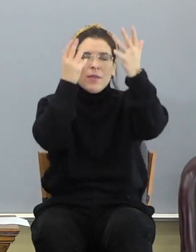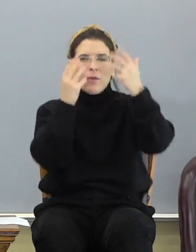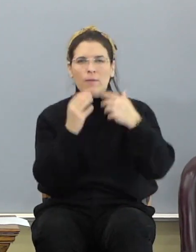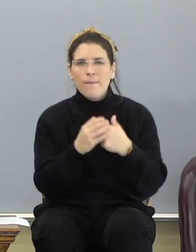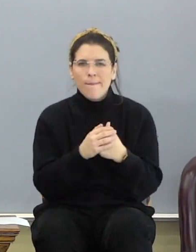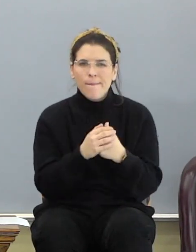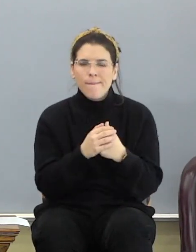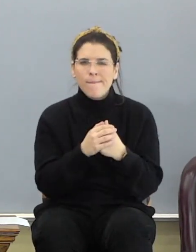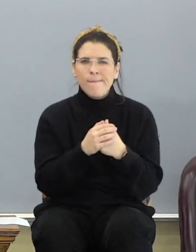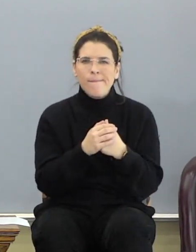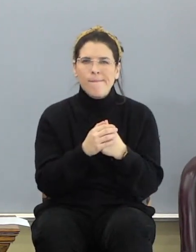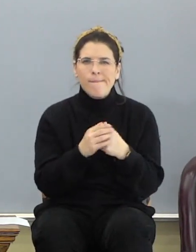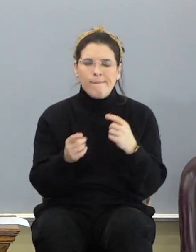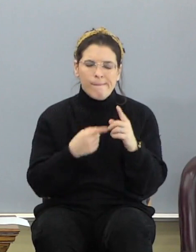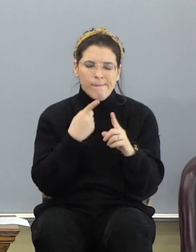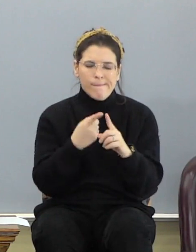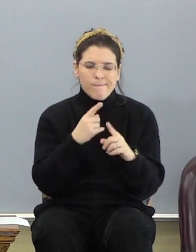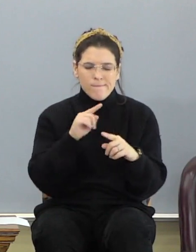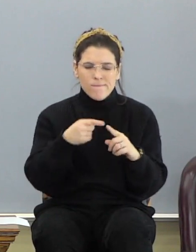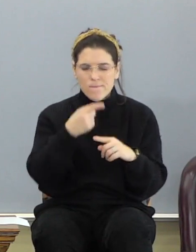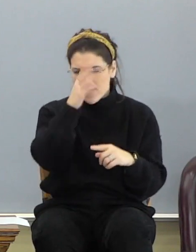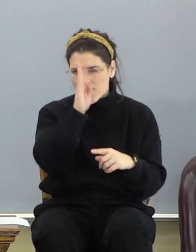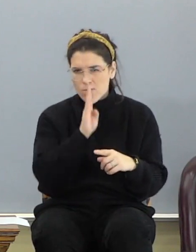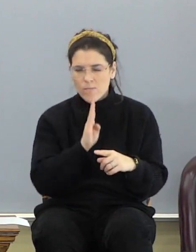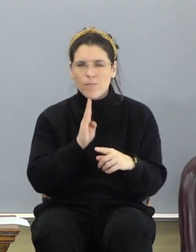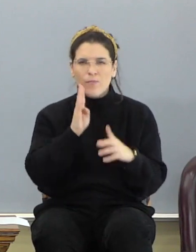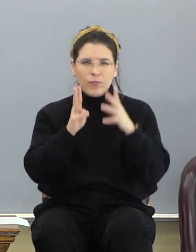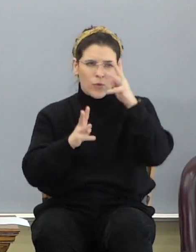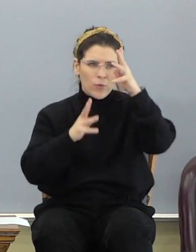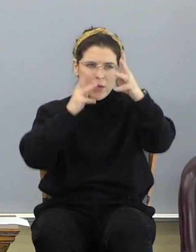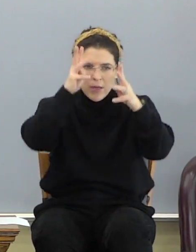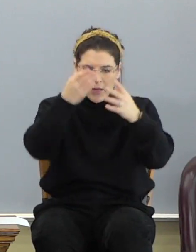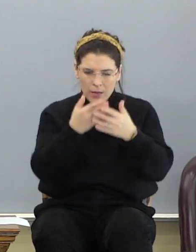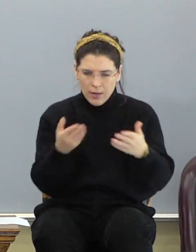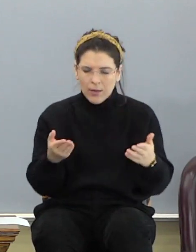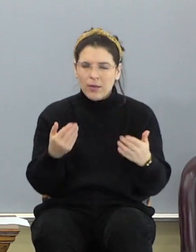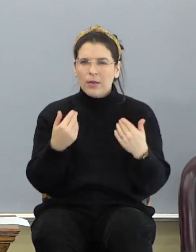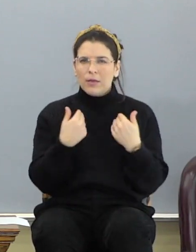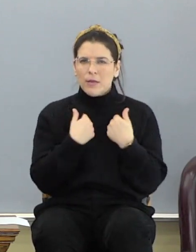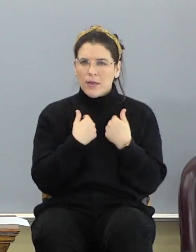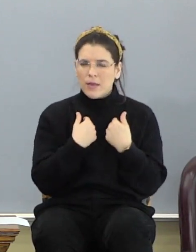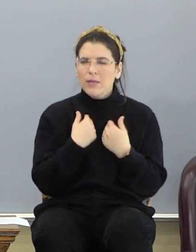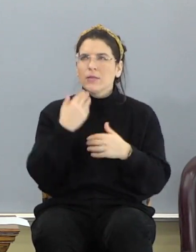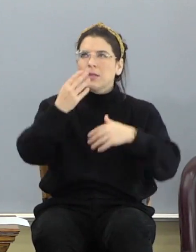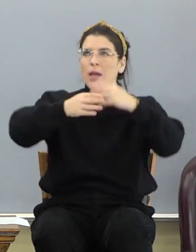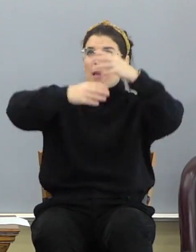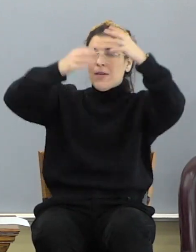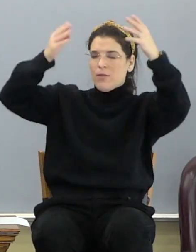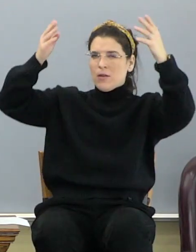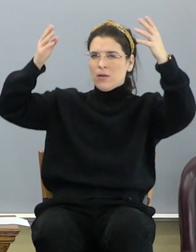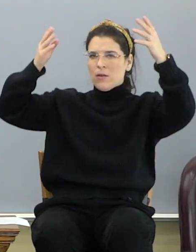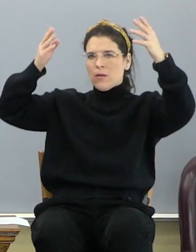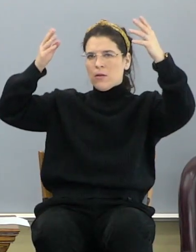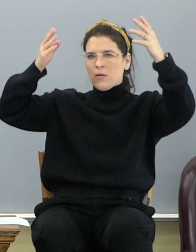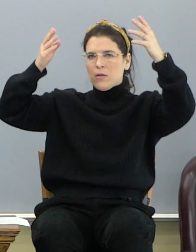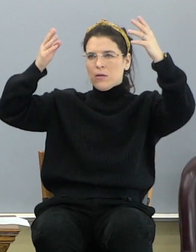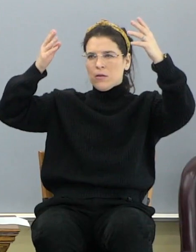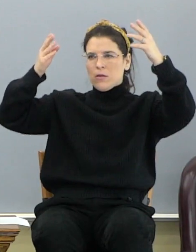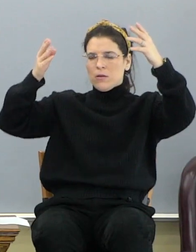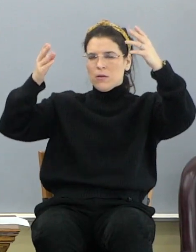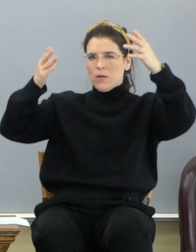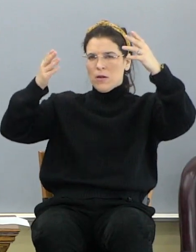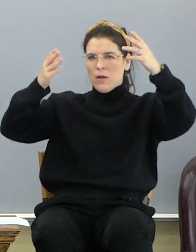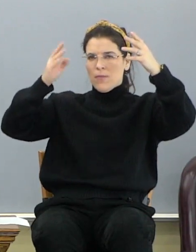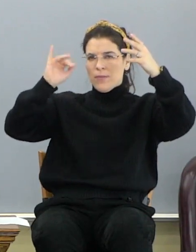The point is that when God started creating things, he's got the heaven, and